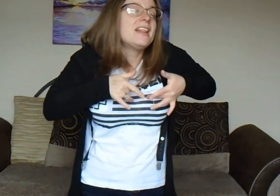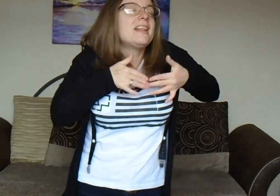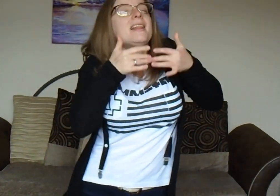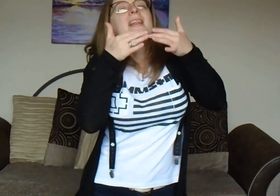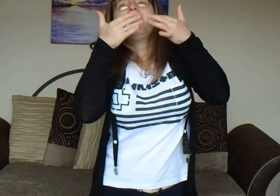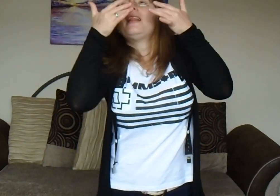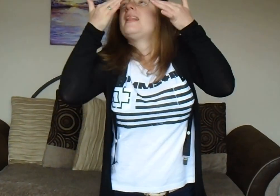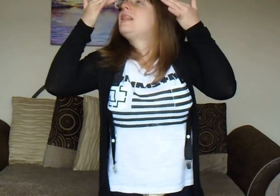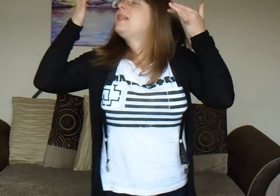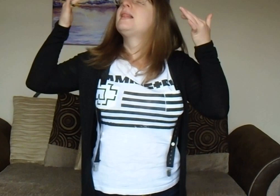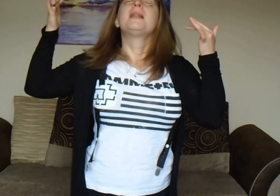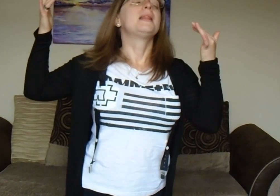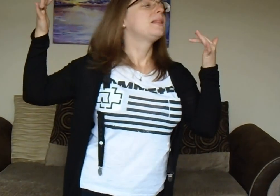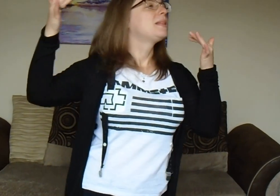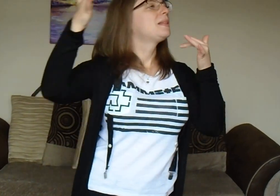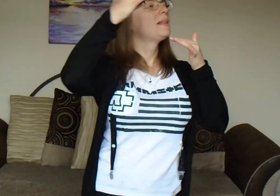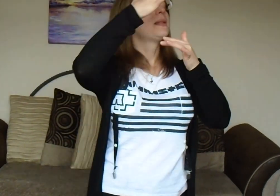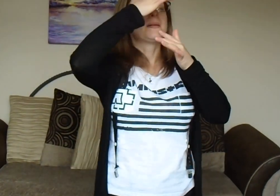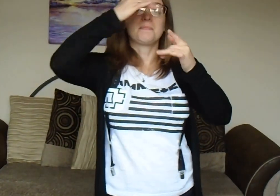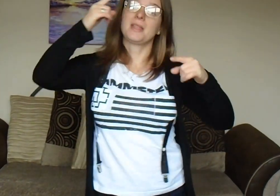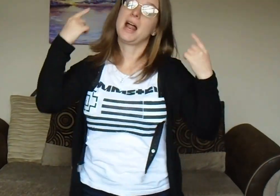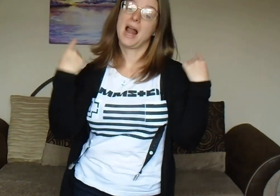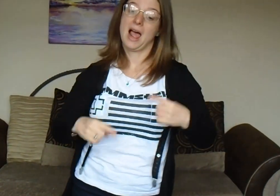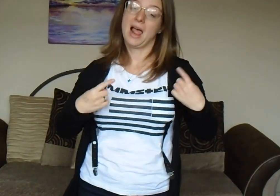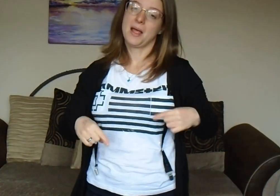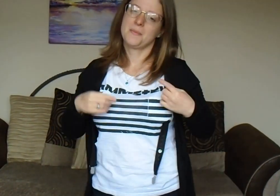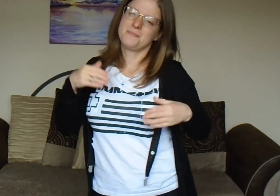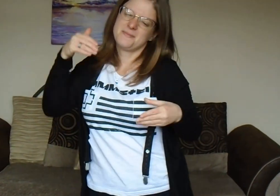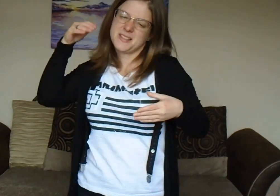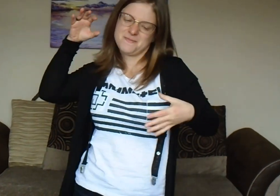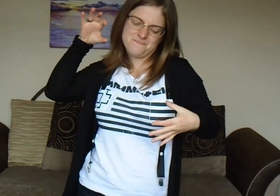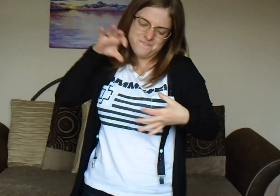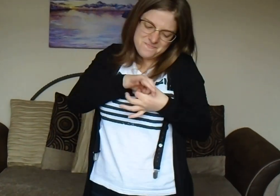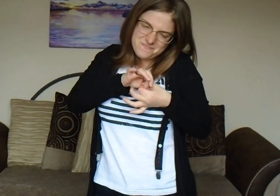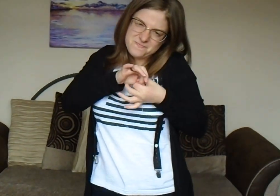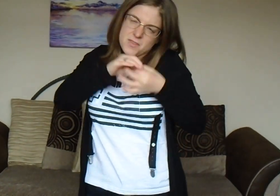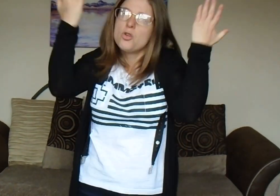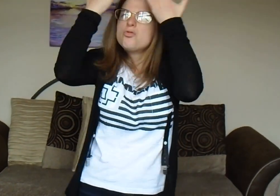Let me into dark,